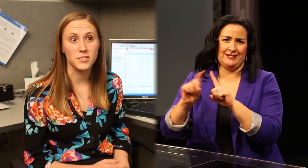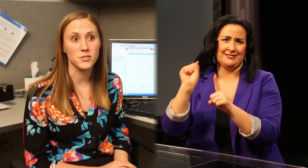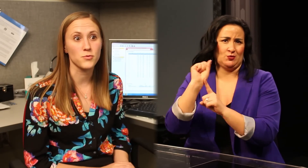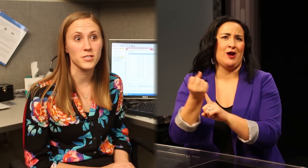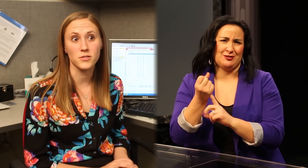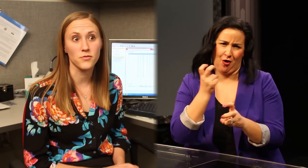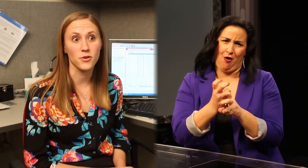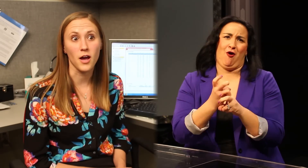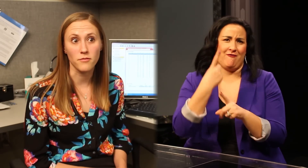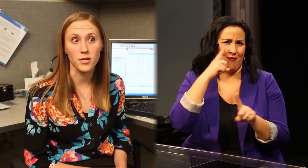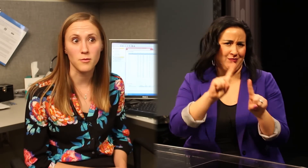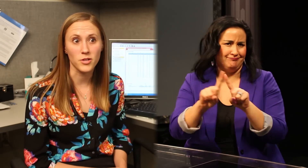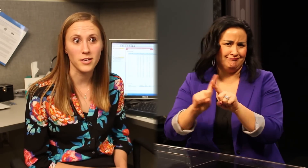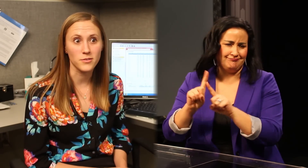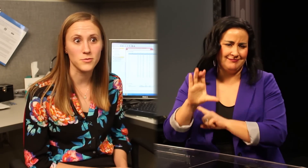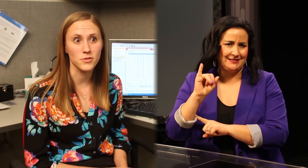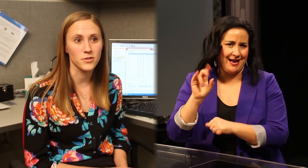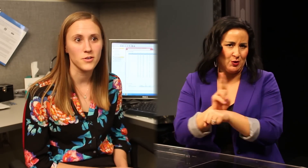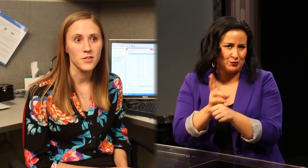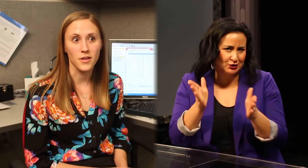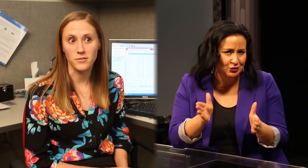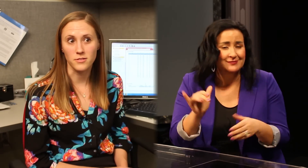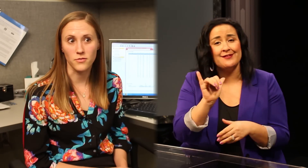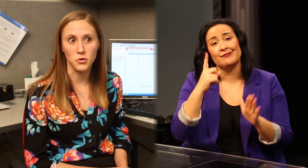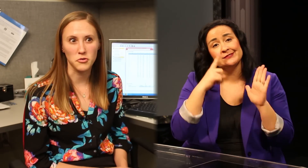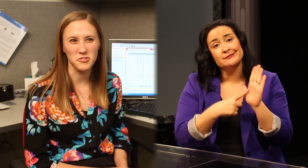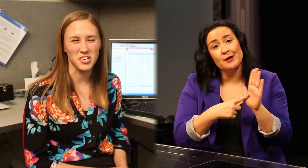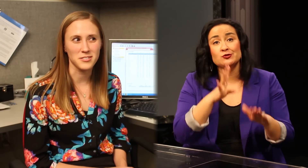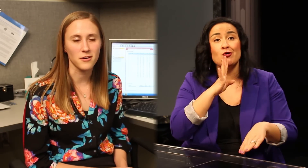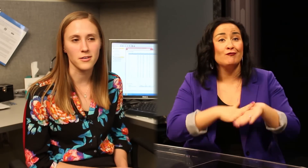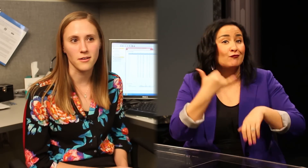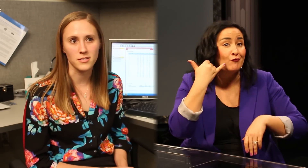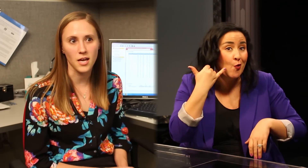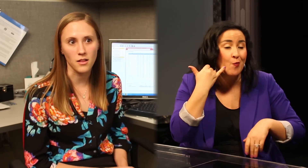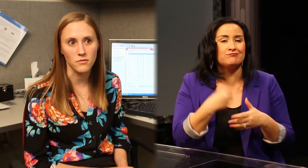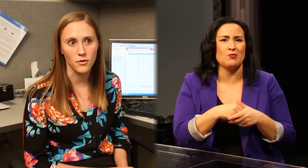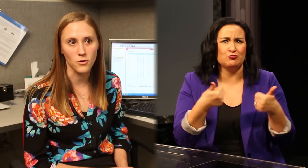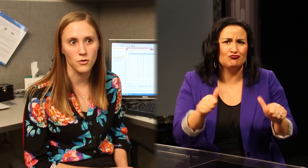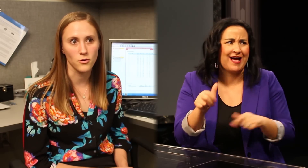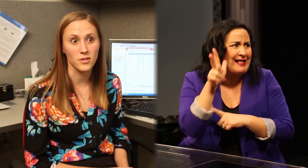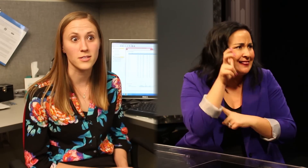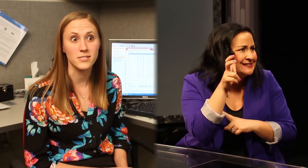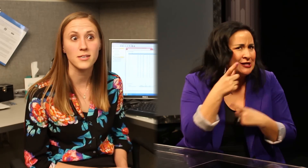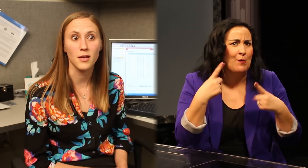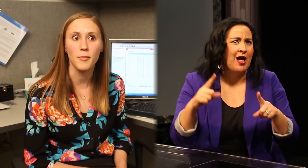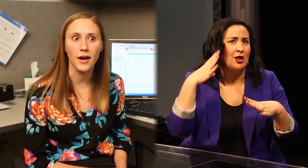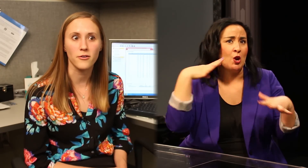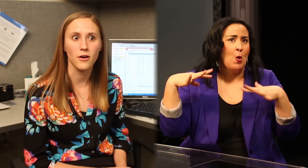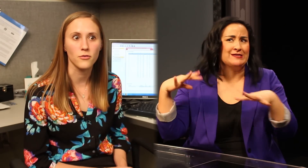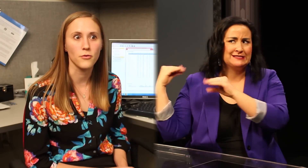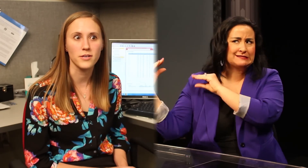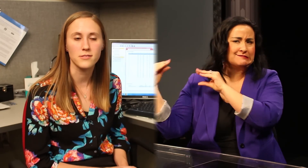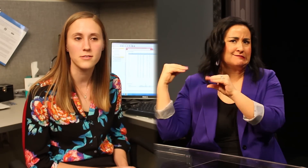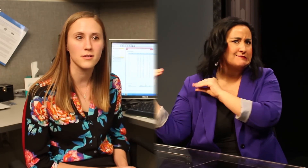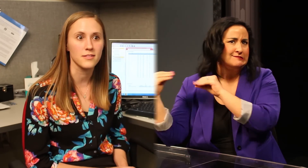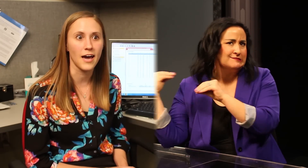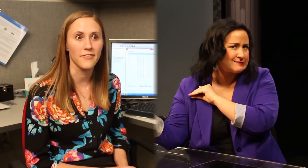situations for every implant user that are difficult like talking on the telephone listening and background noise things like that